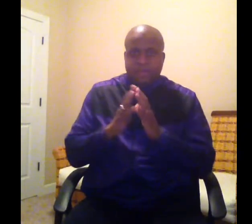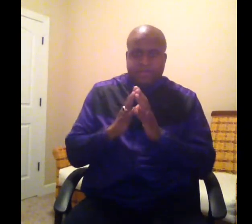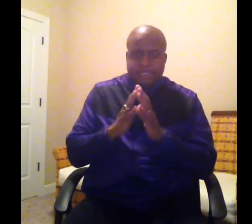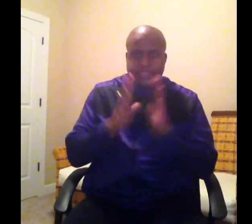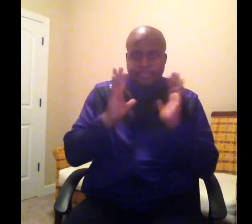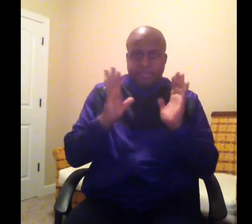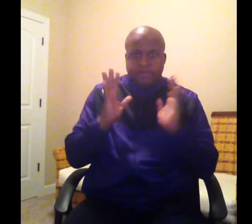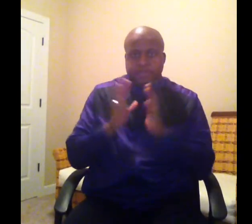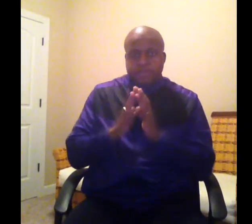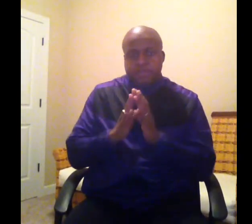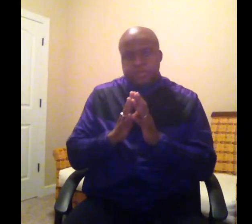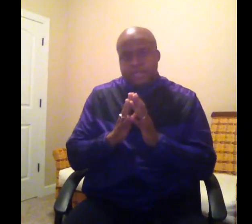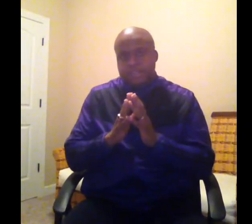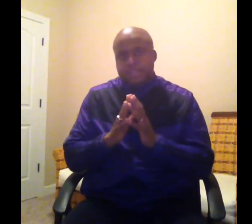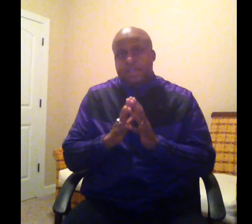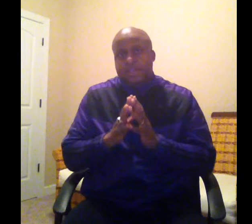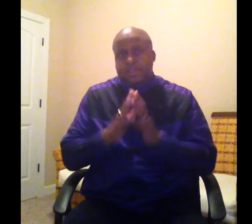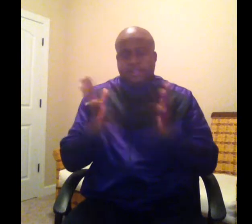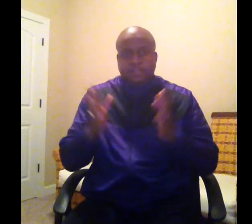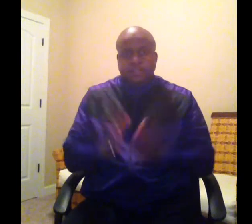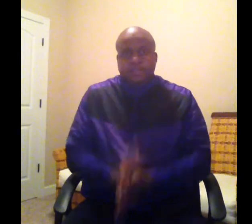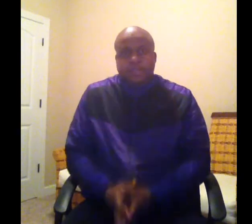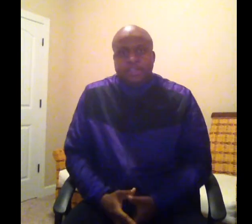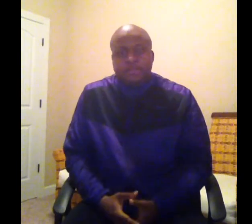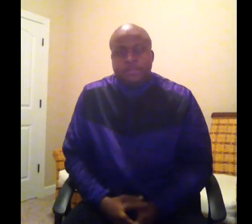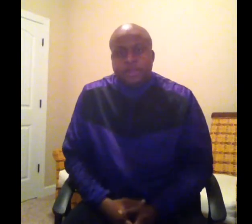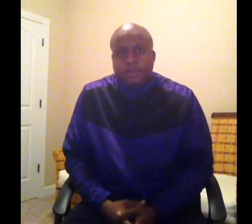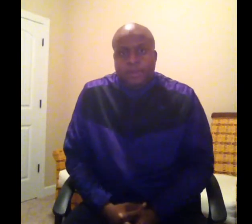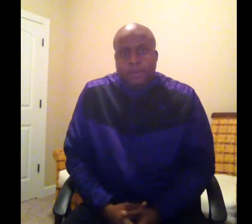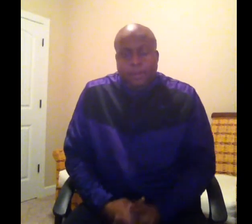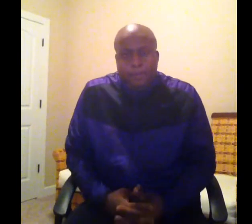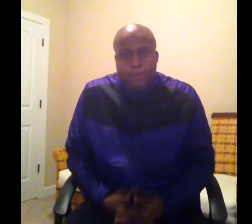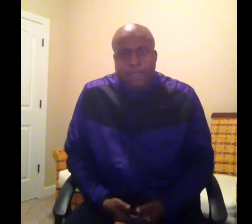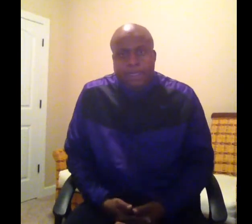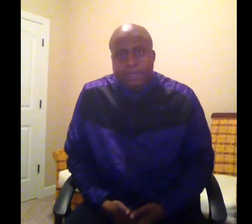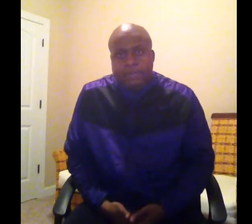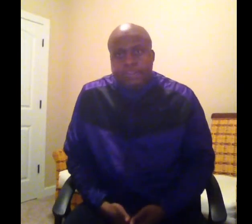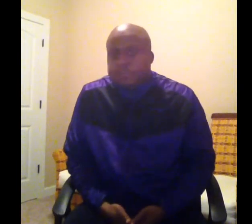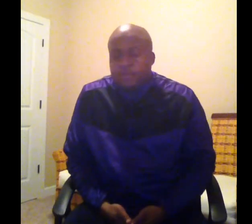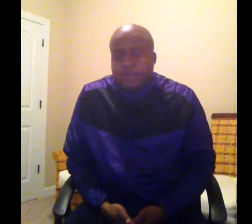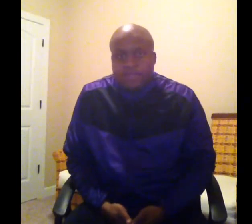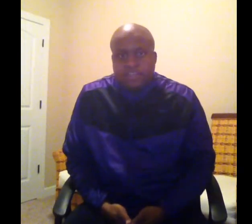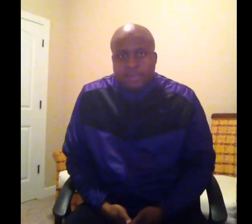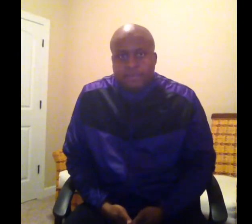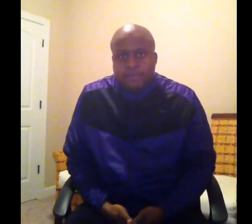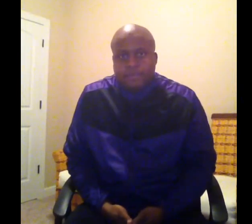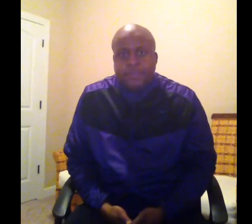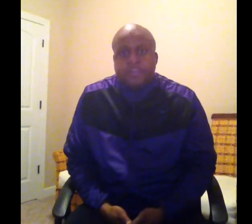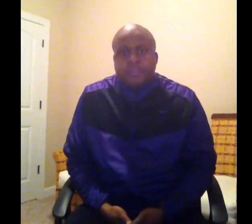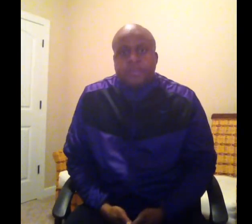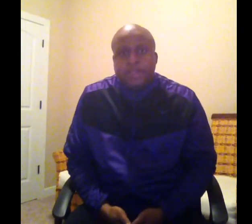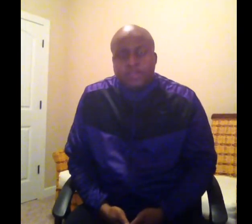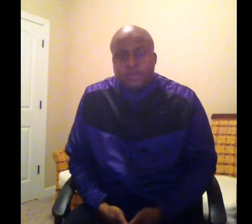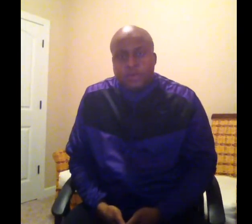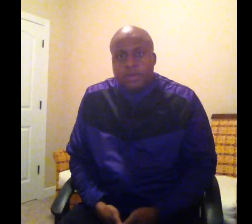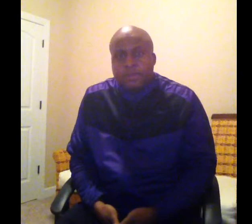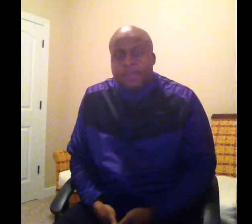place, it can be a fearsome place, it's also a place of great discovery. It's a place where many